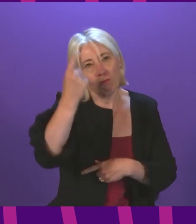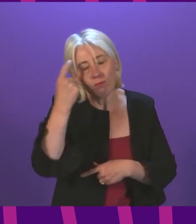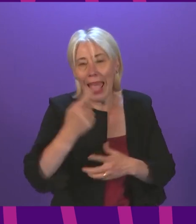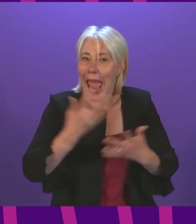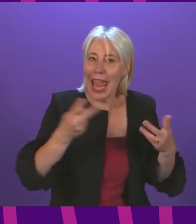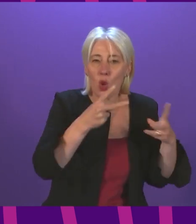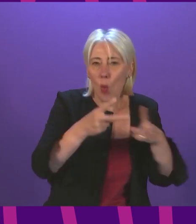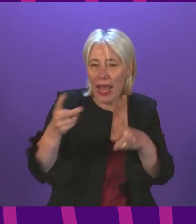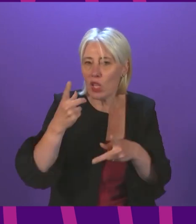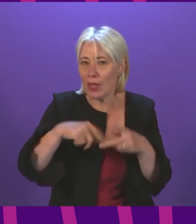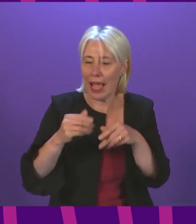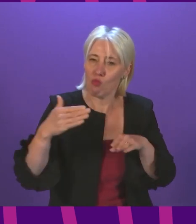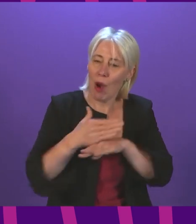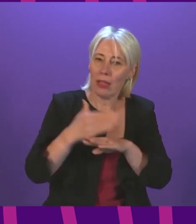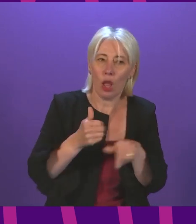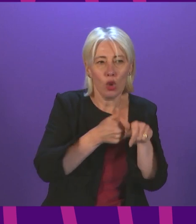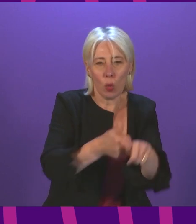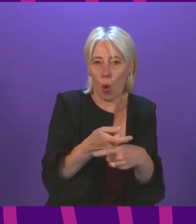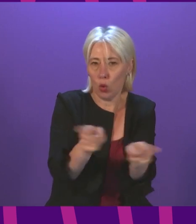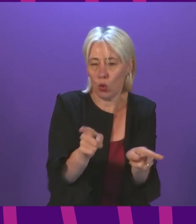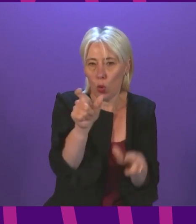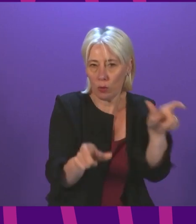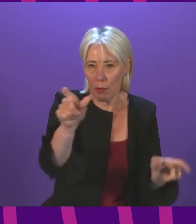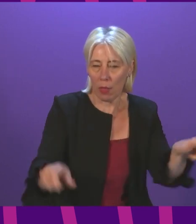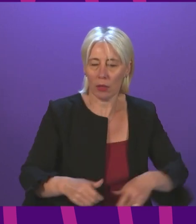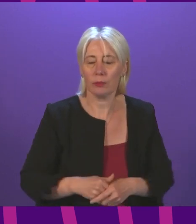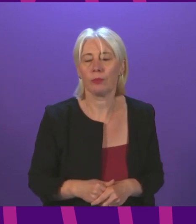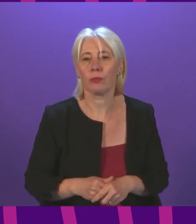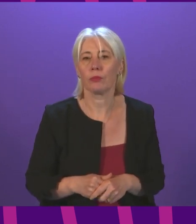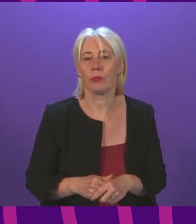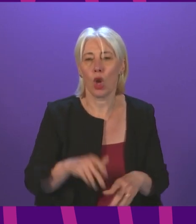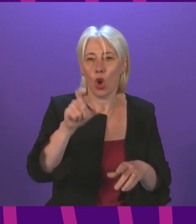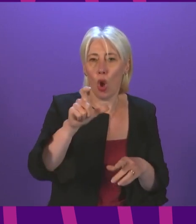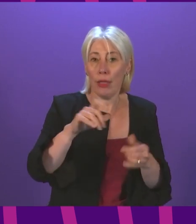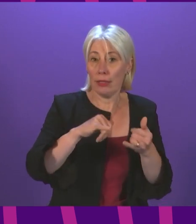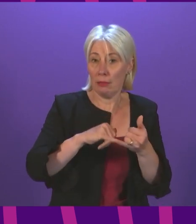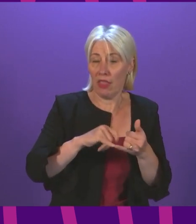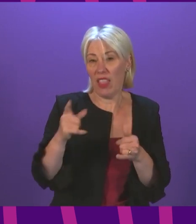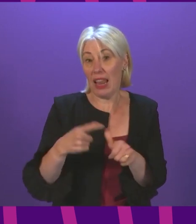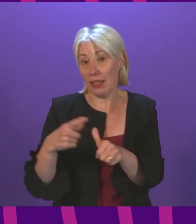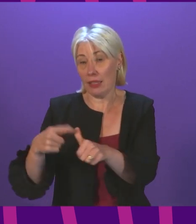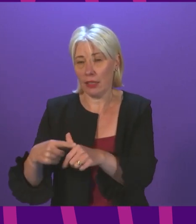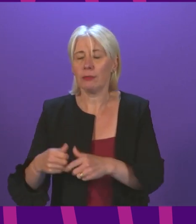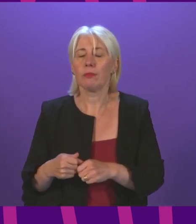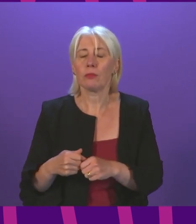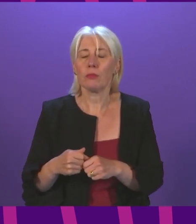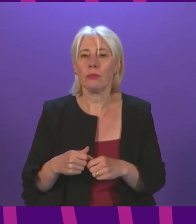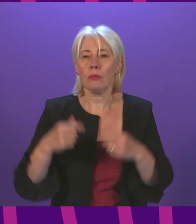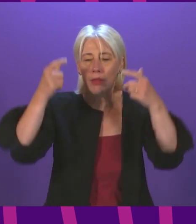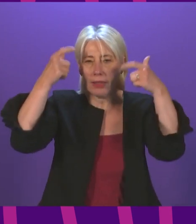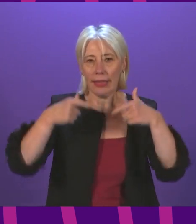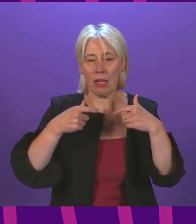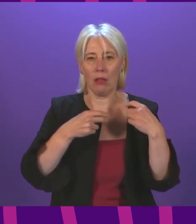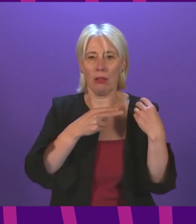in which we can provide practical support colin smith to be followed by alistair allen thank you president officer the legal obligation to present